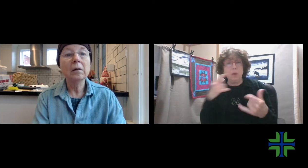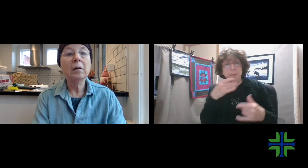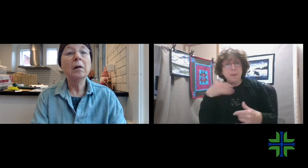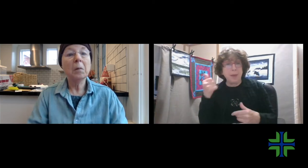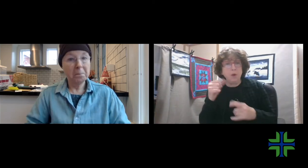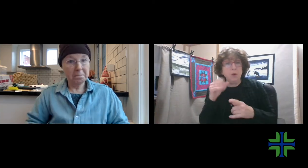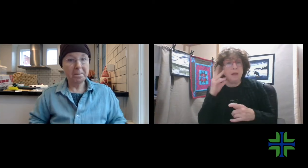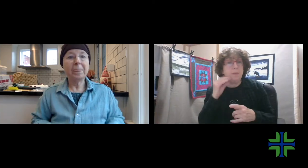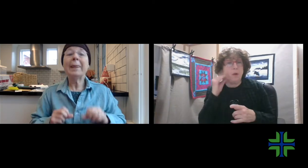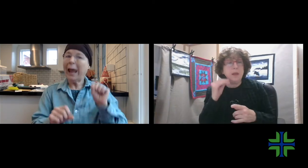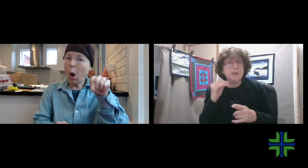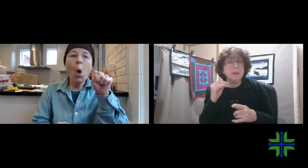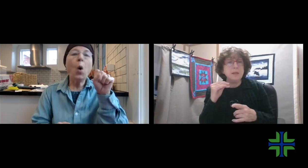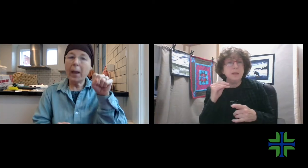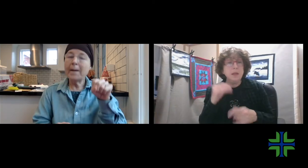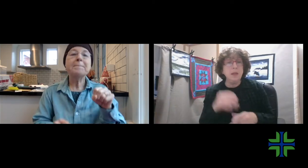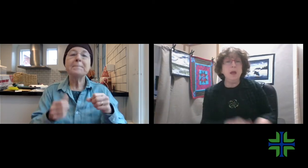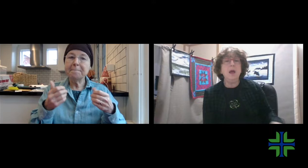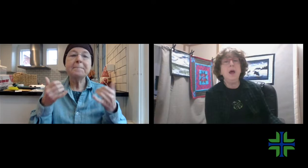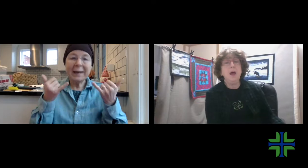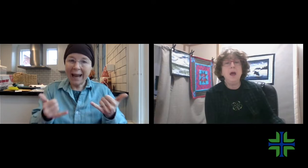would it be a better experience?